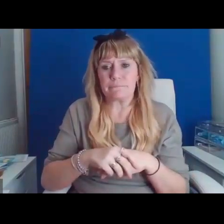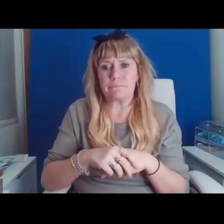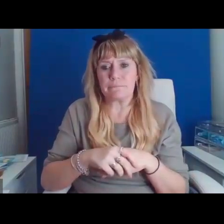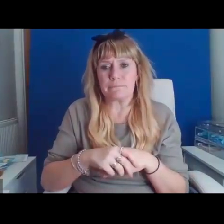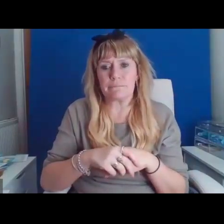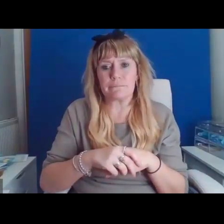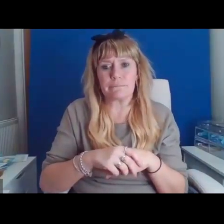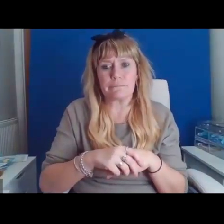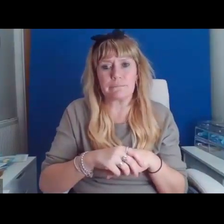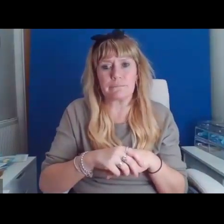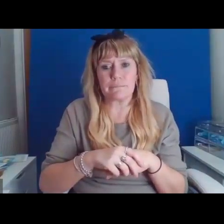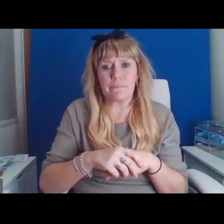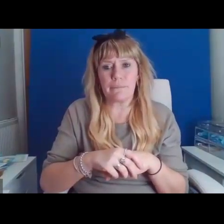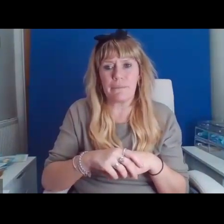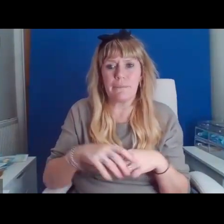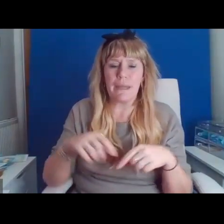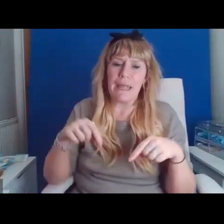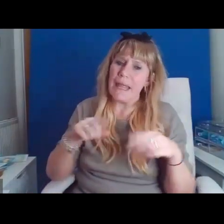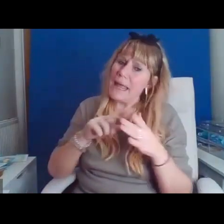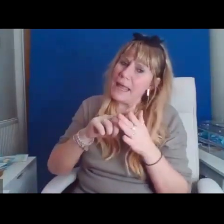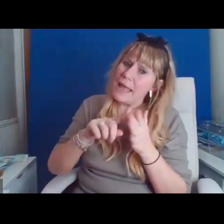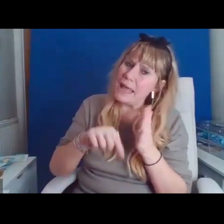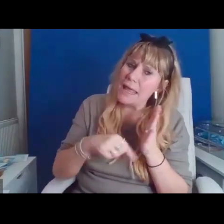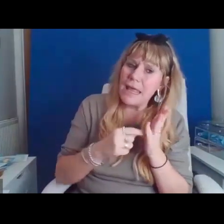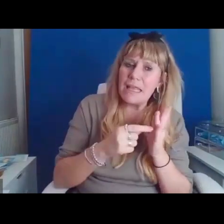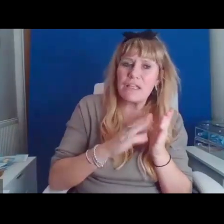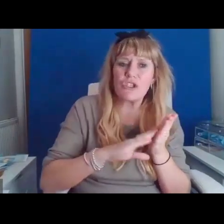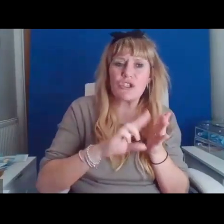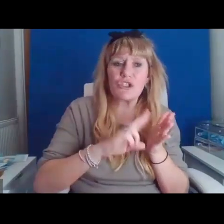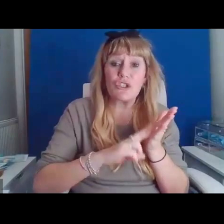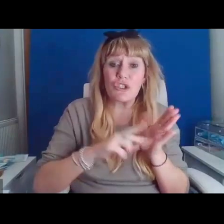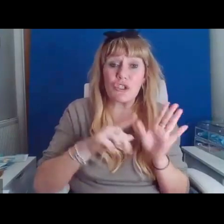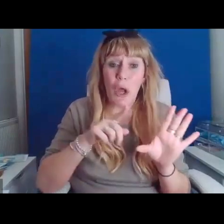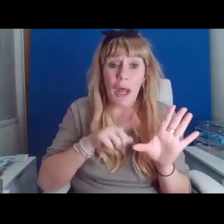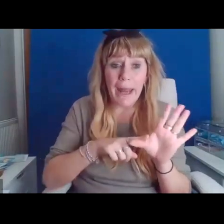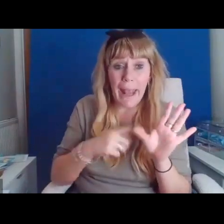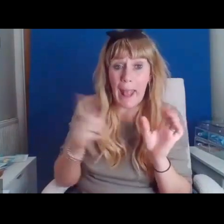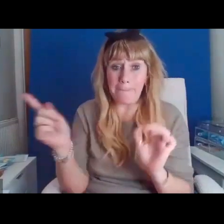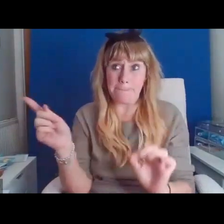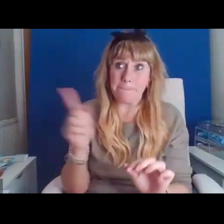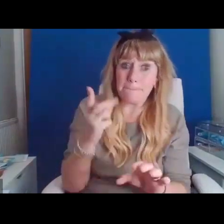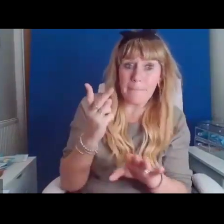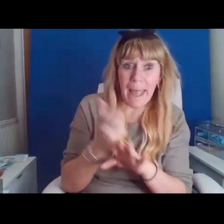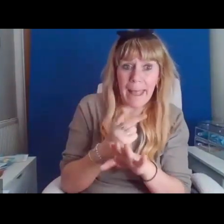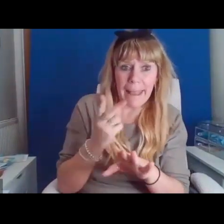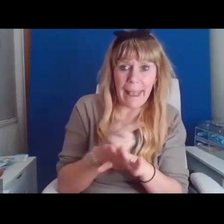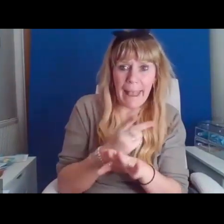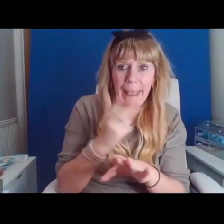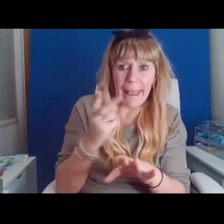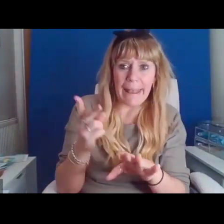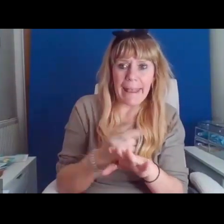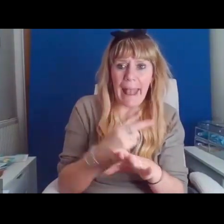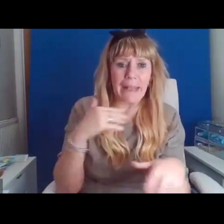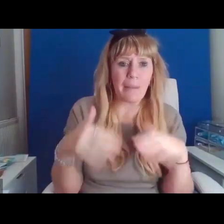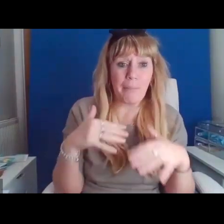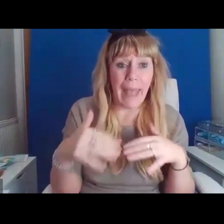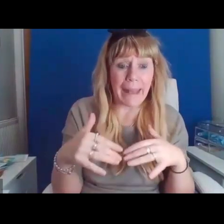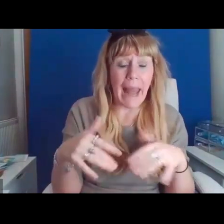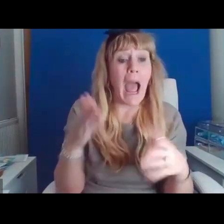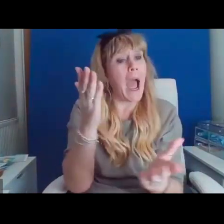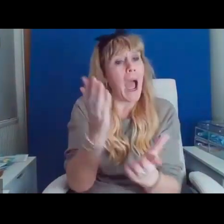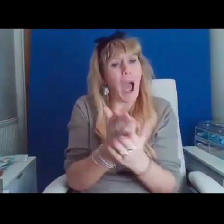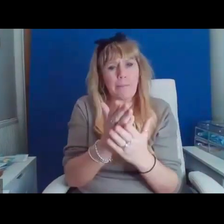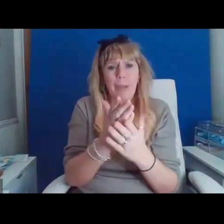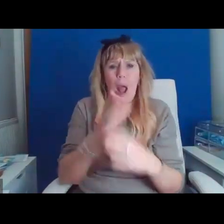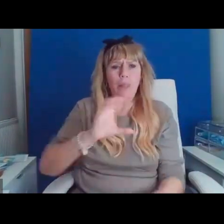Here's Johnny. Back so soon, old pain. I am all the characters in every horror movie I've seen.